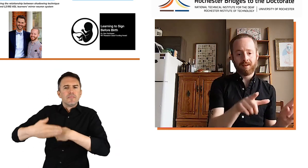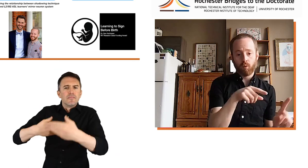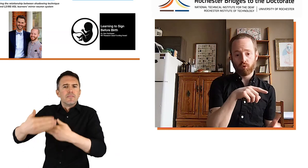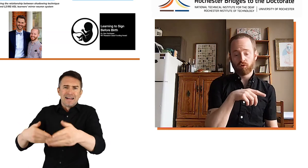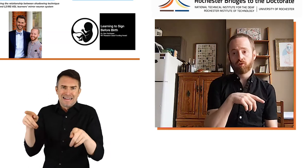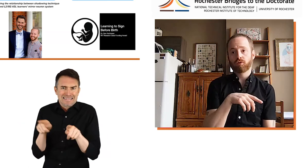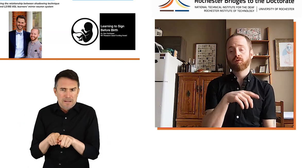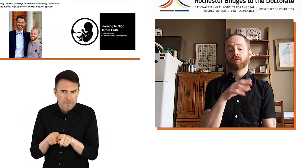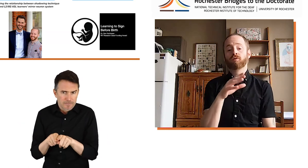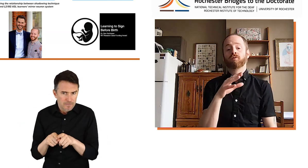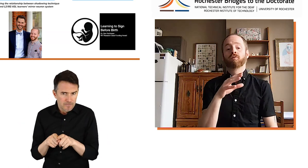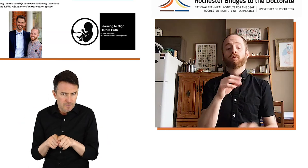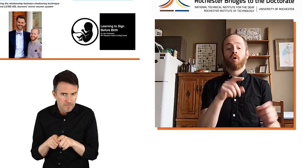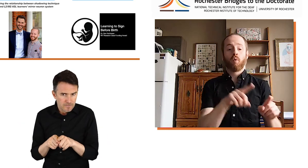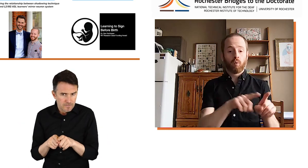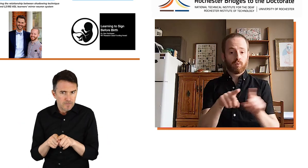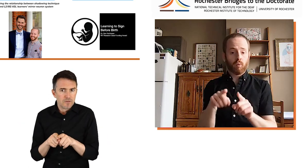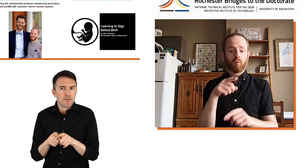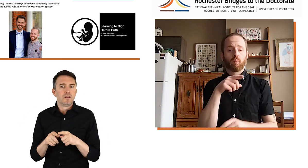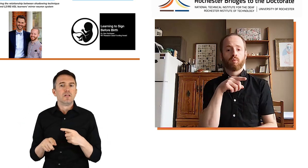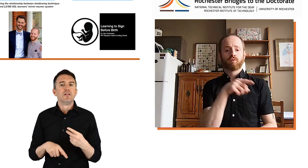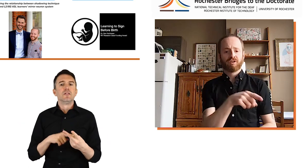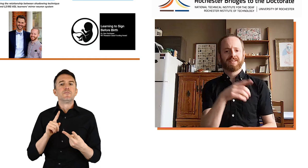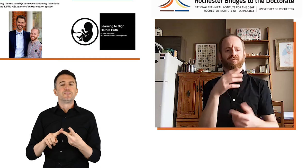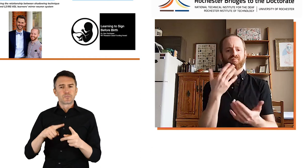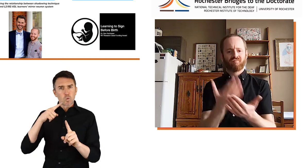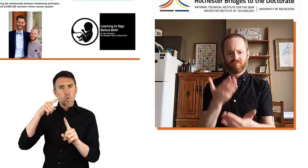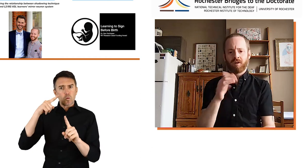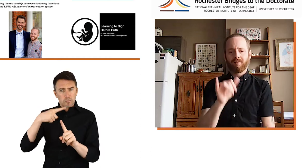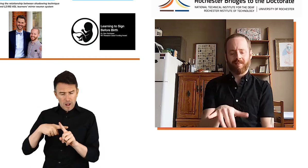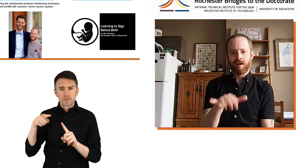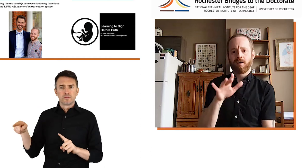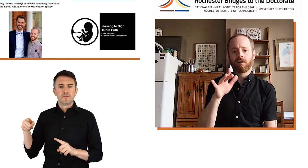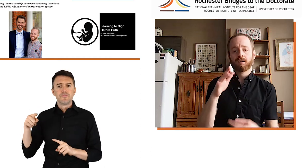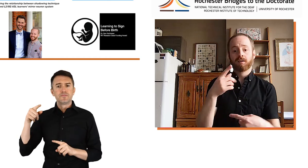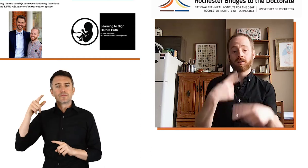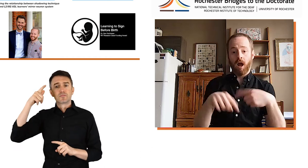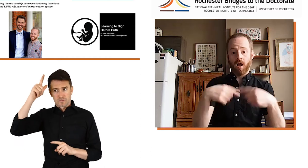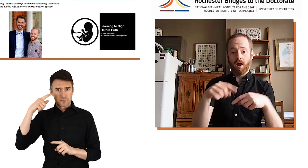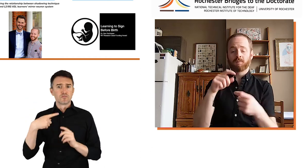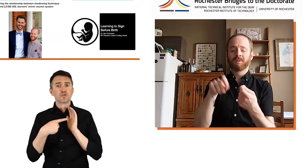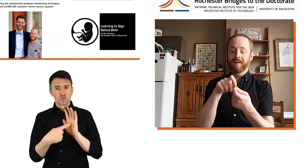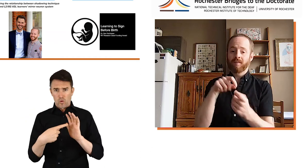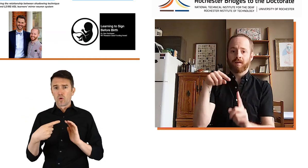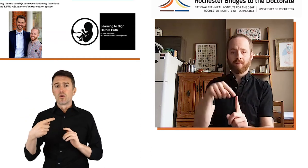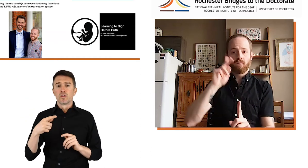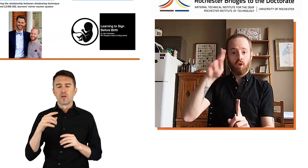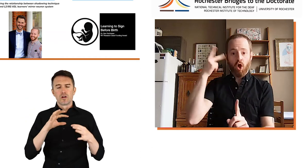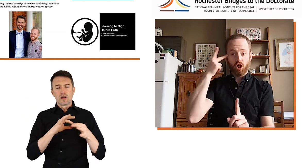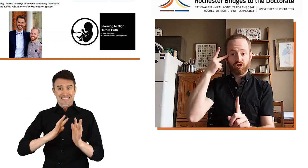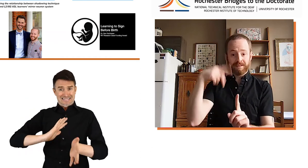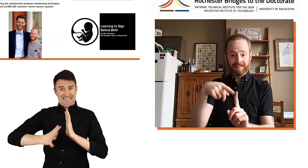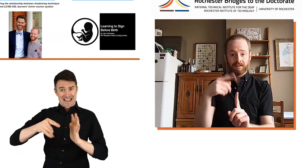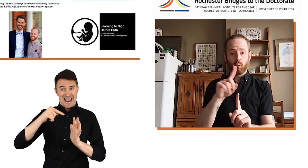that are very comparable to babbling in spoken languages. She has also found that sign language, and